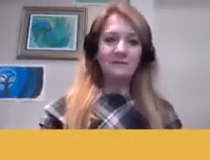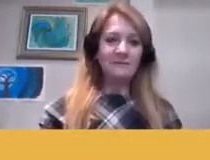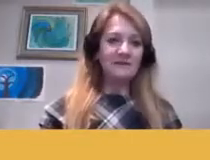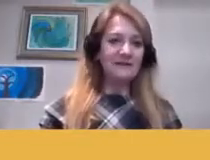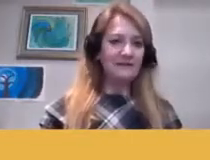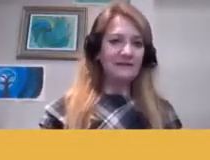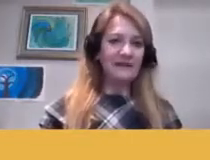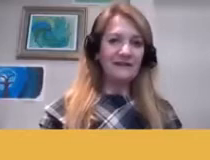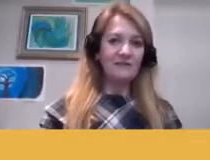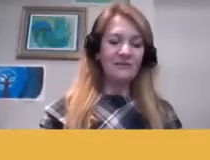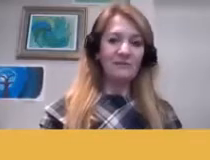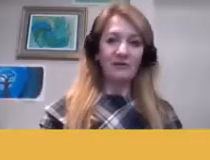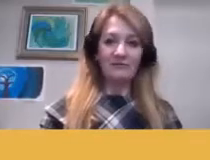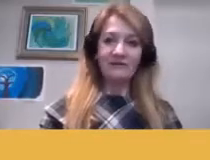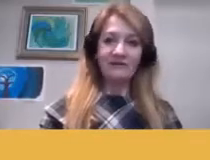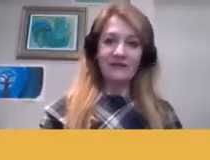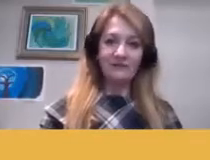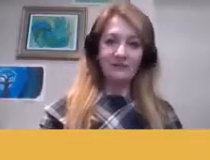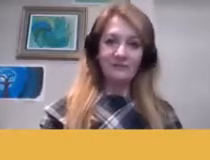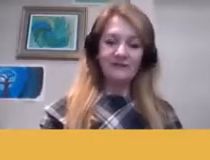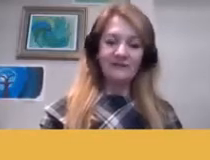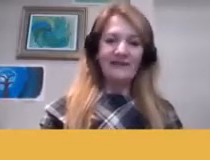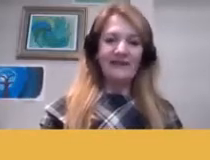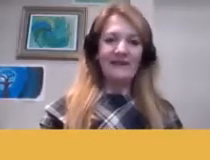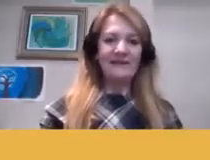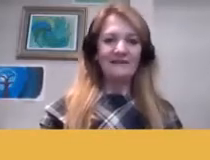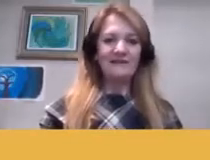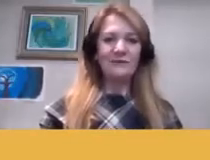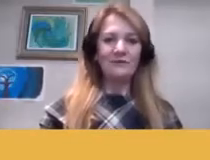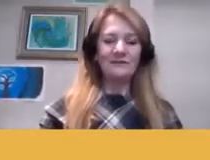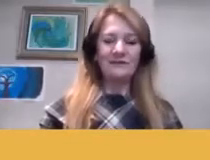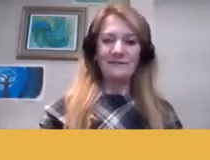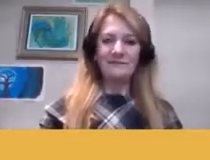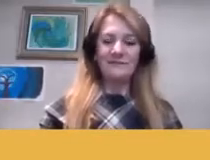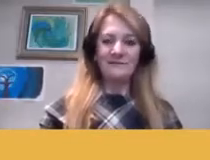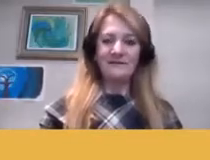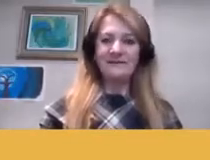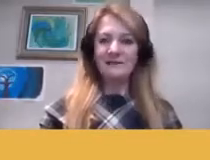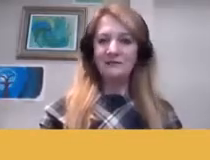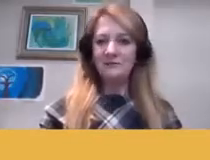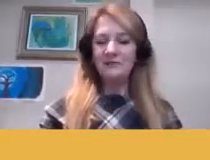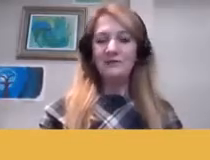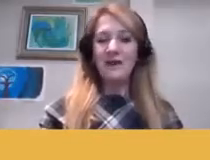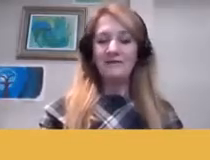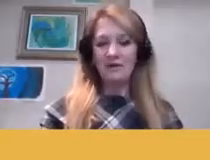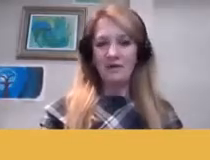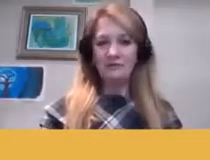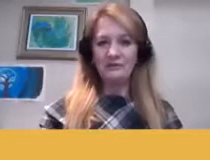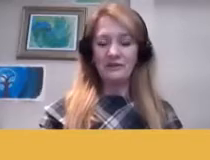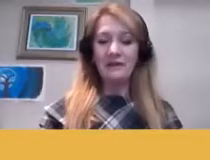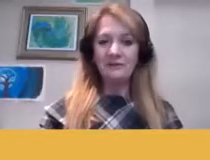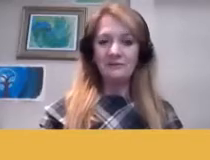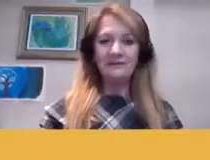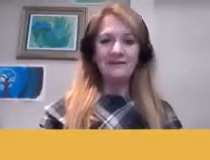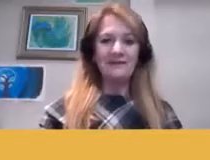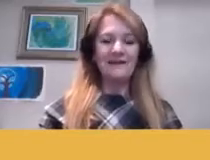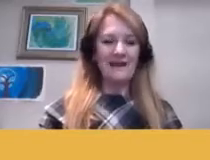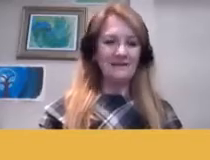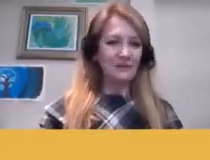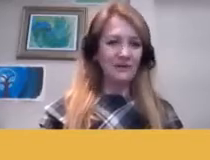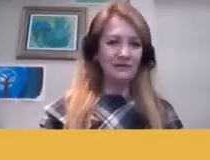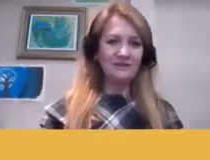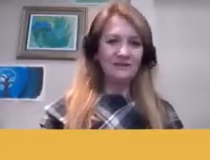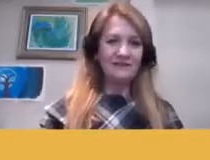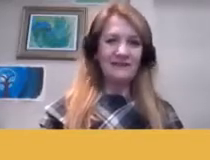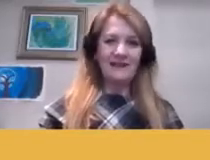members here today who are part of our study group and those members of the study group, you have the option to unmute and